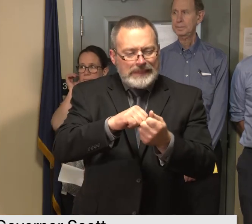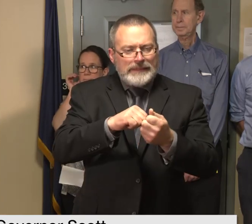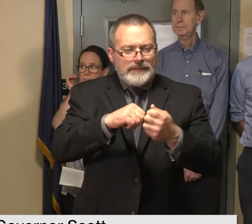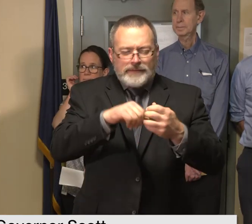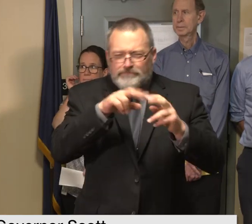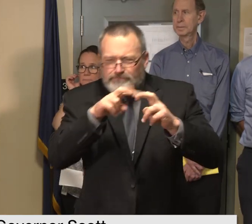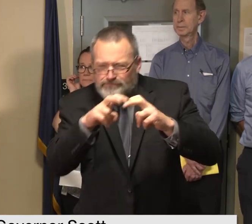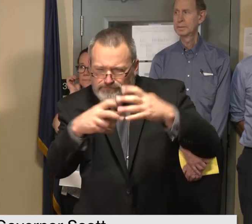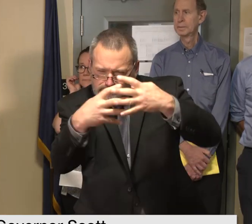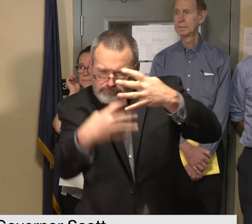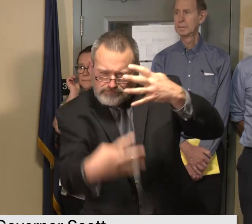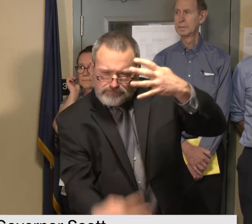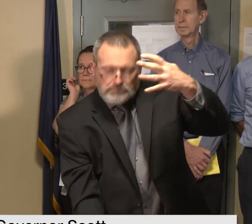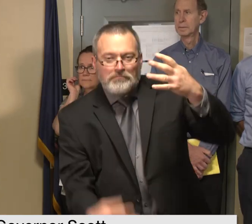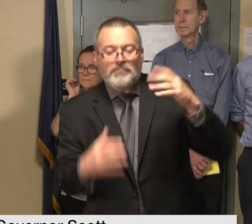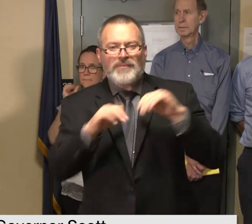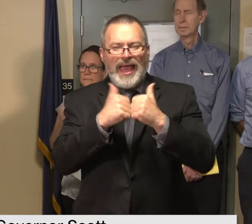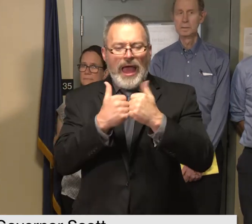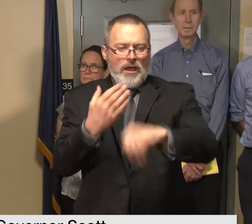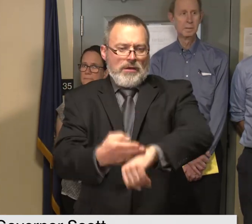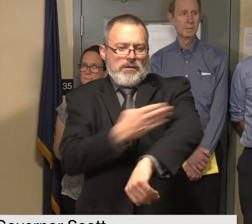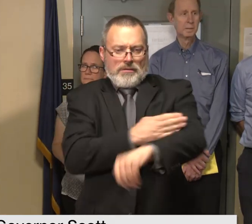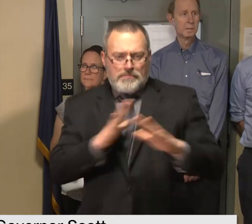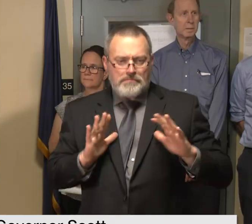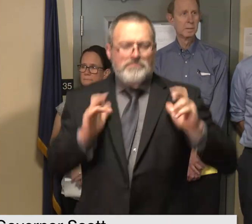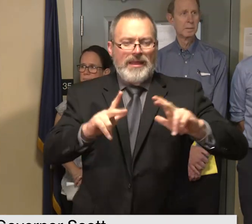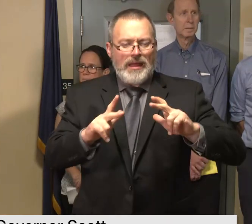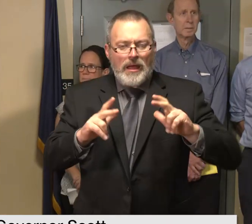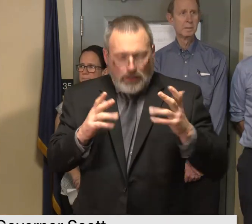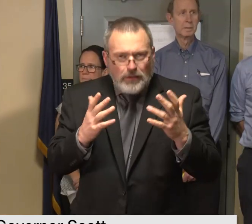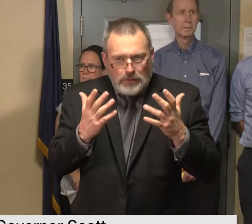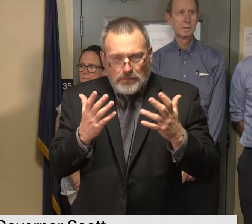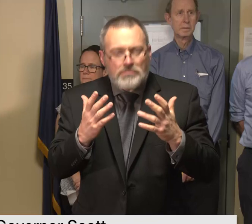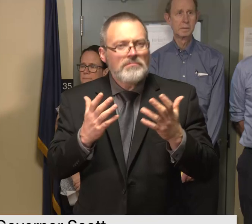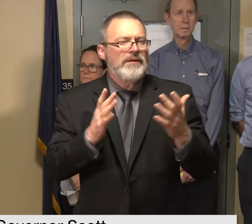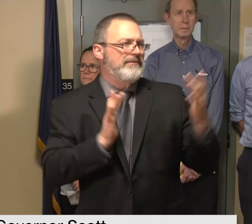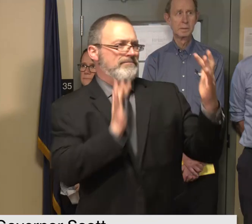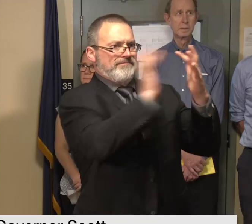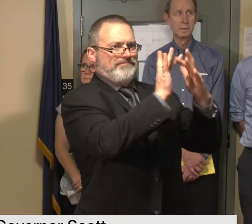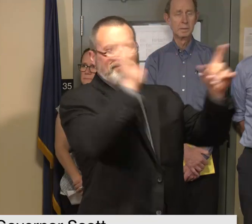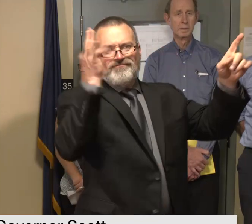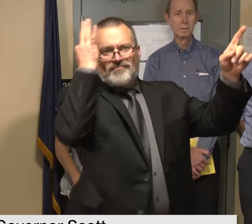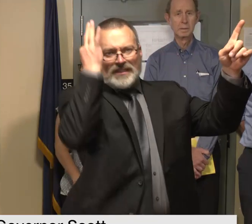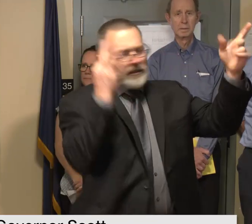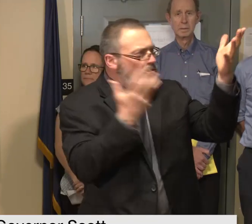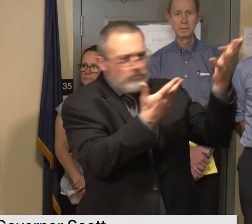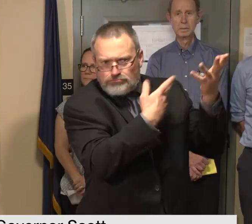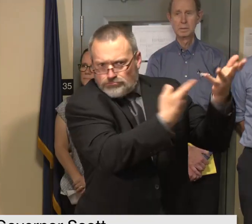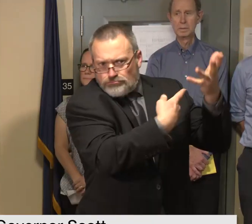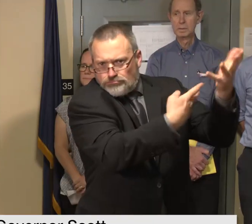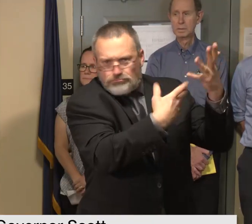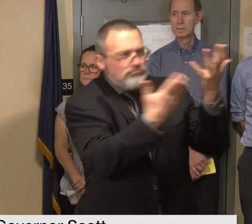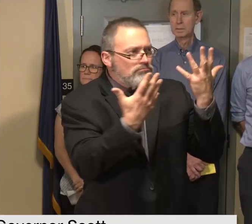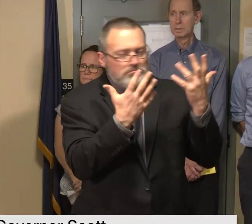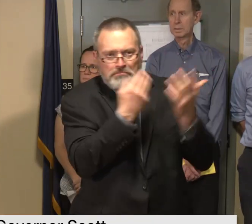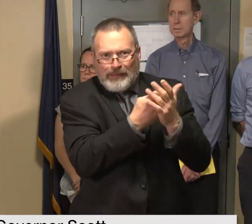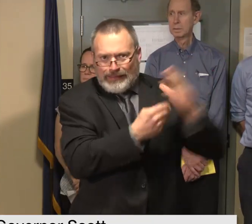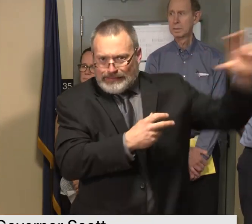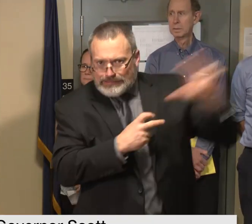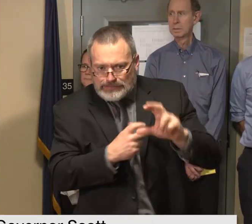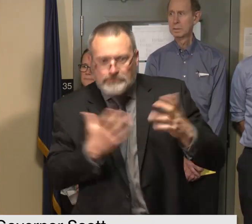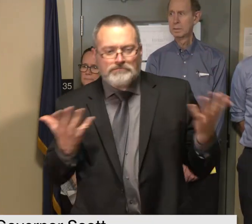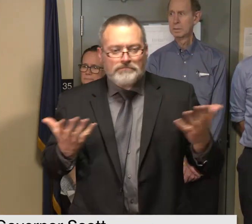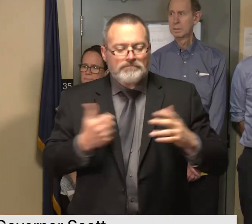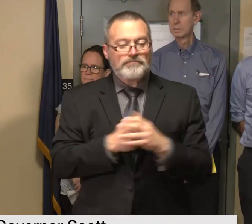can expect in federal support today in addition to response updates we want to focus on